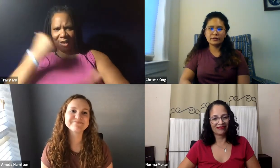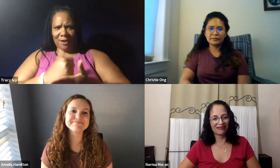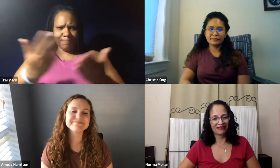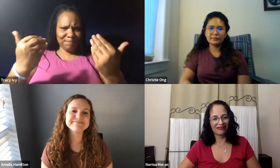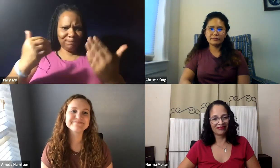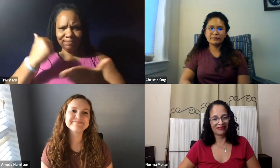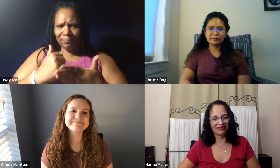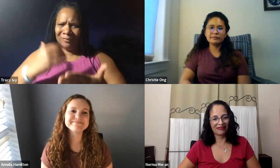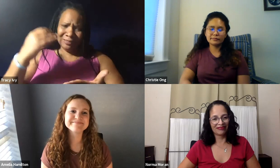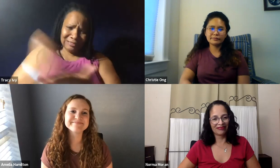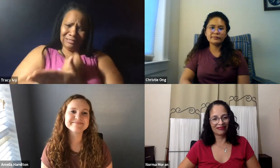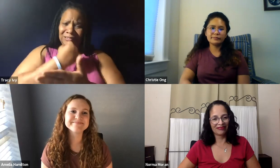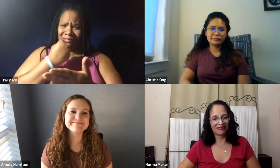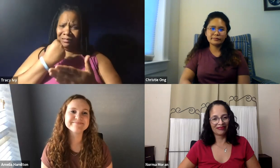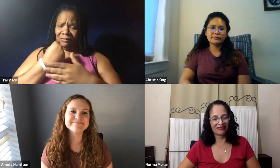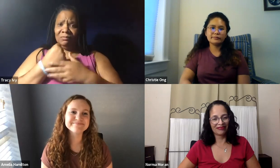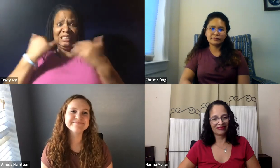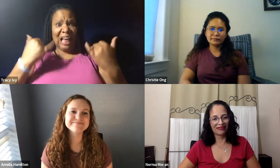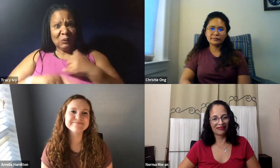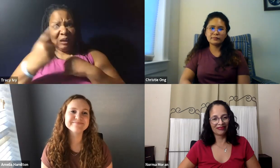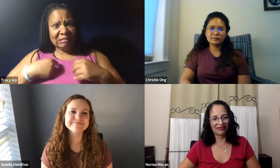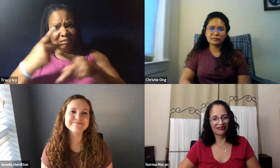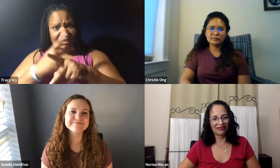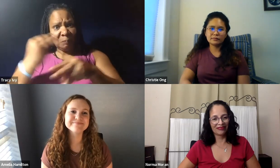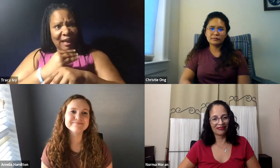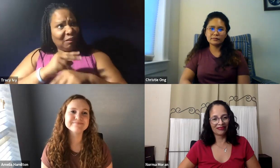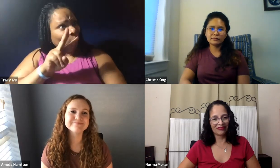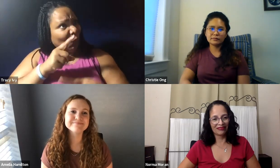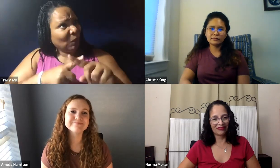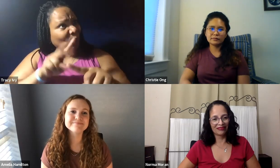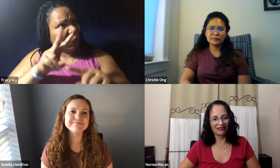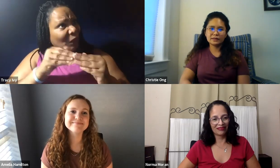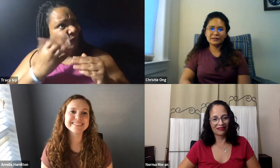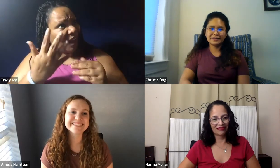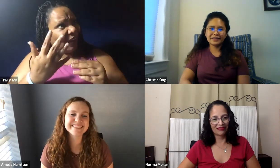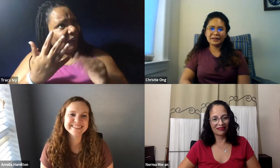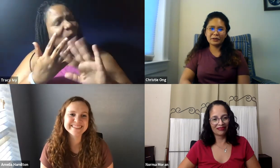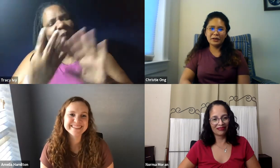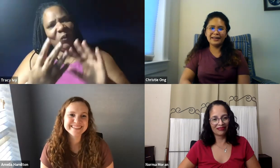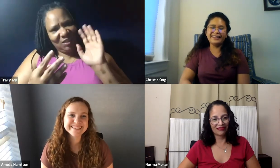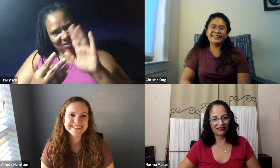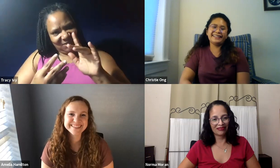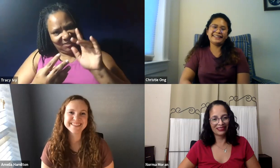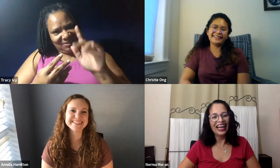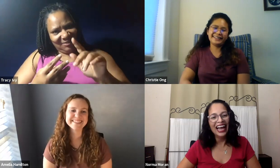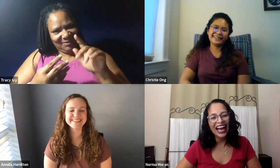not just standing up for myself and saying that I needed to take advantage of those resources. For now,